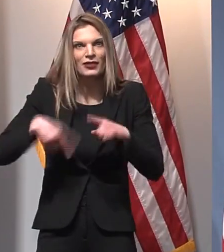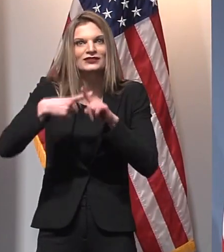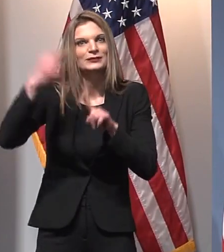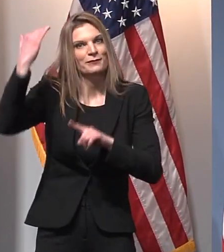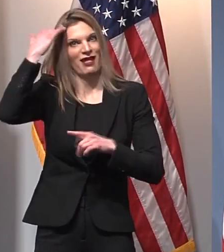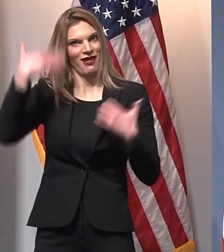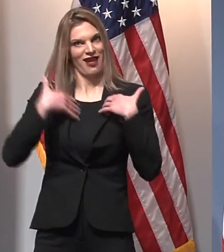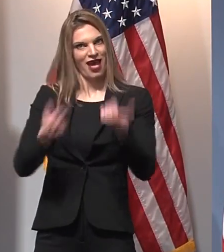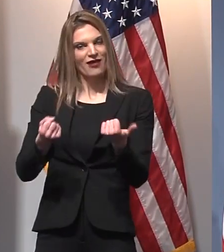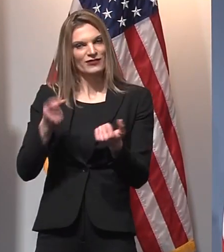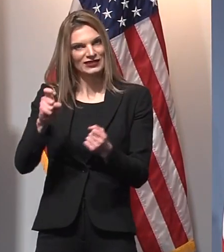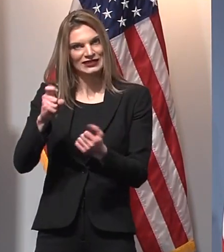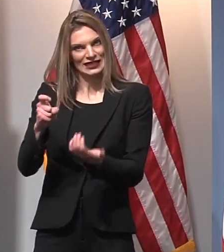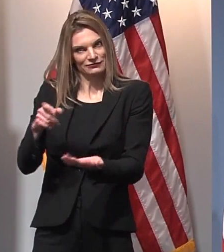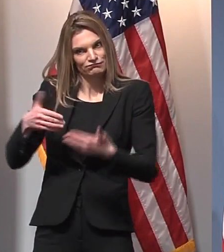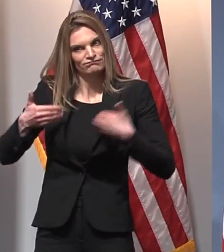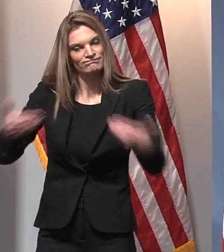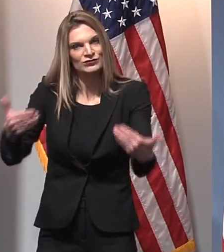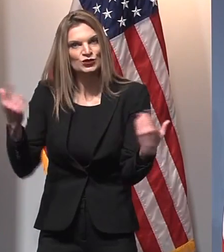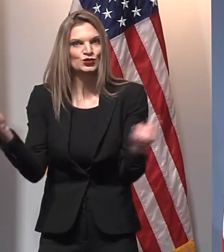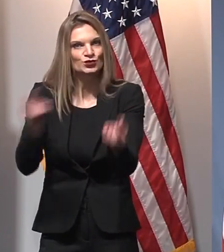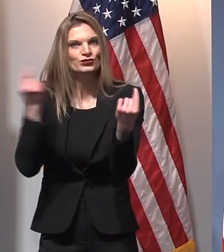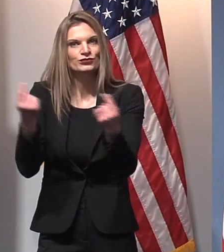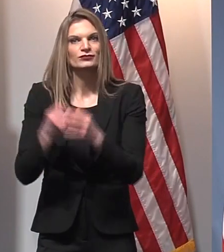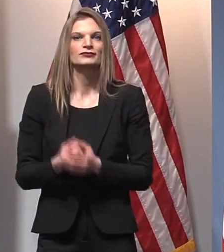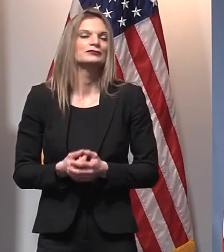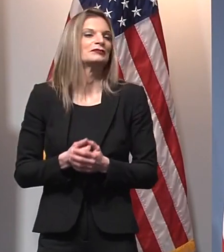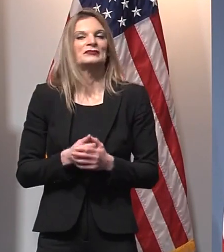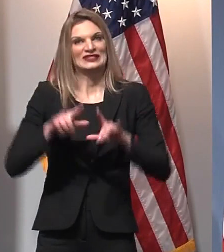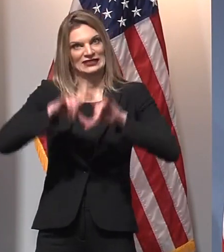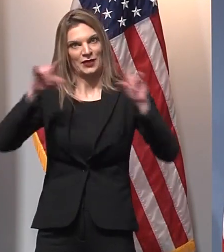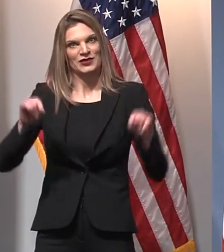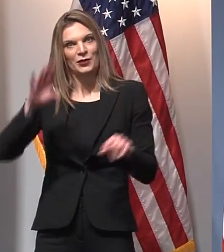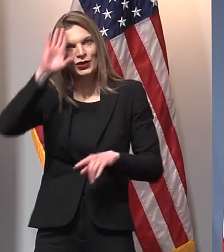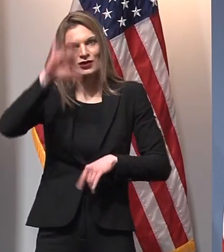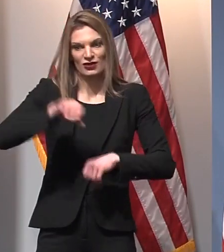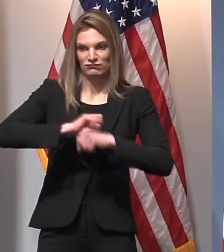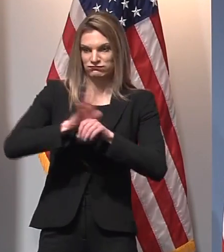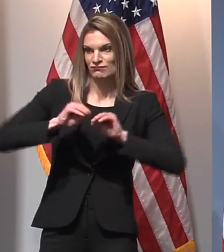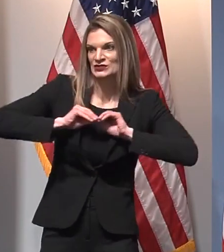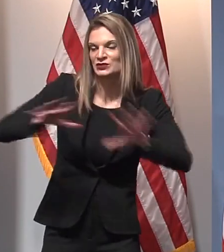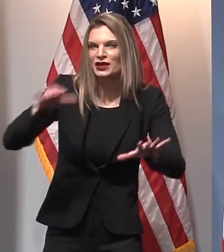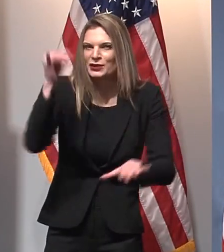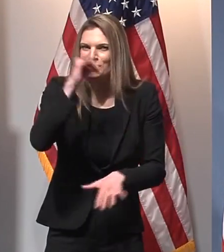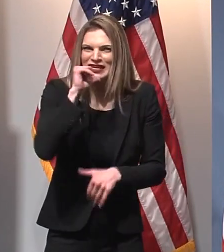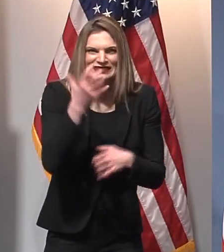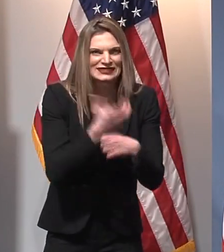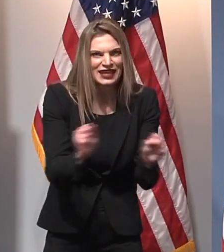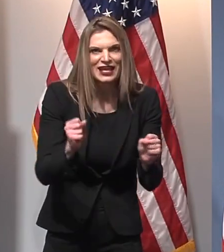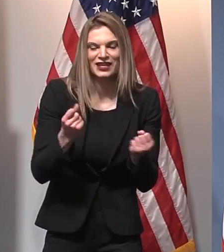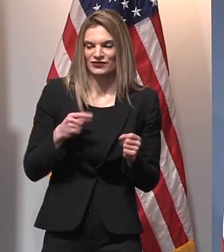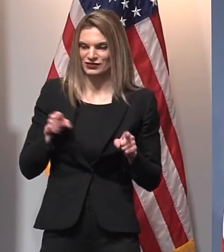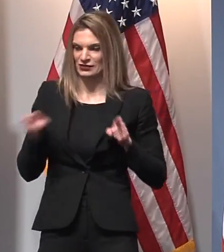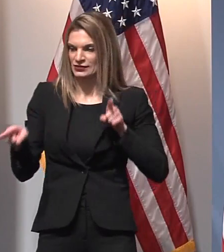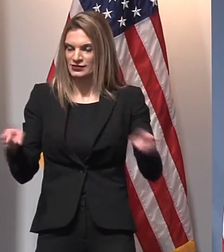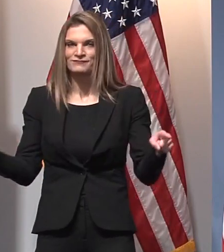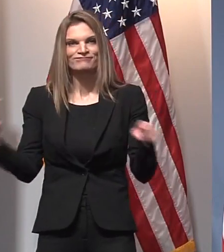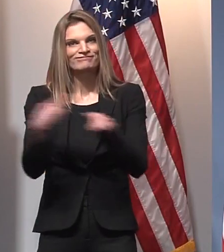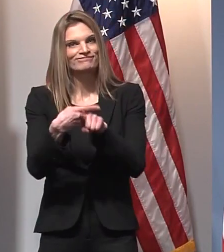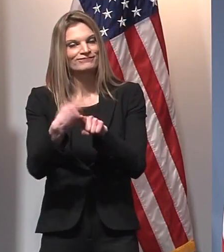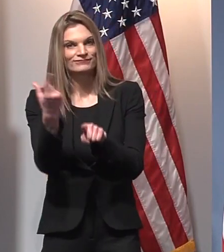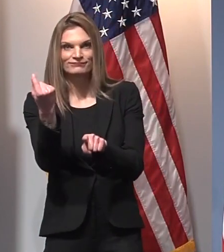keeping our kids, coaches, and families as safe as possible from COVID-19. Contact sports, like other